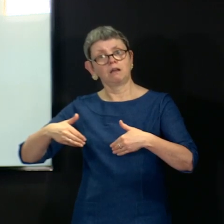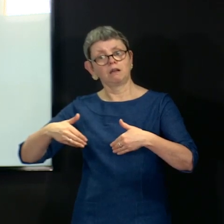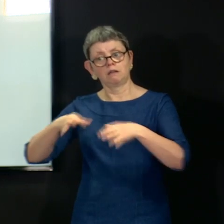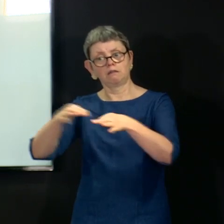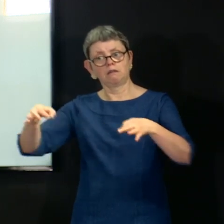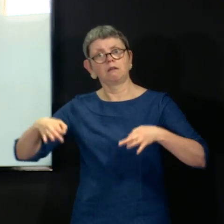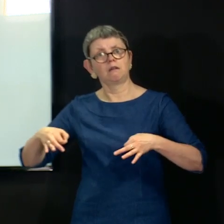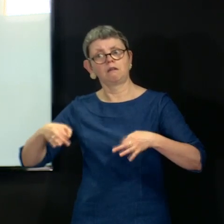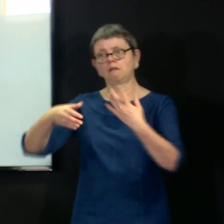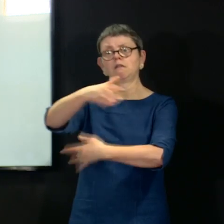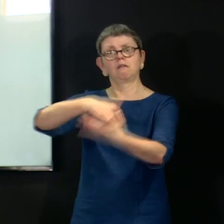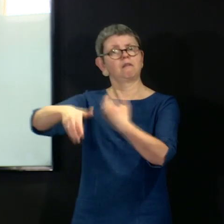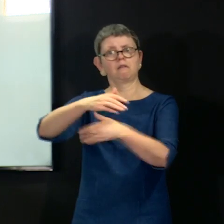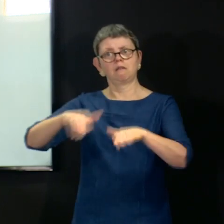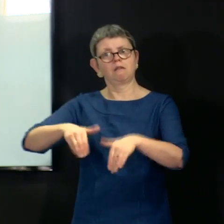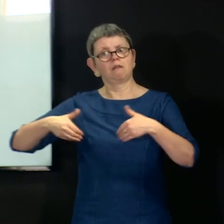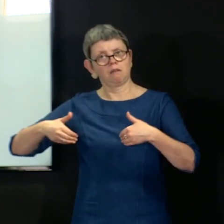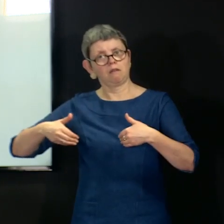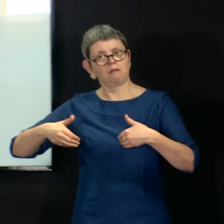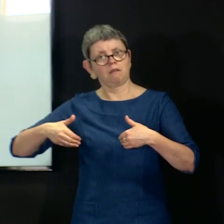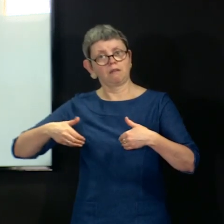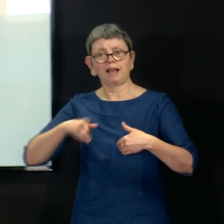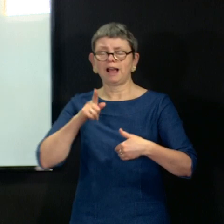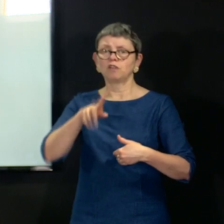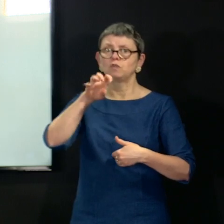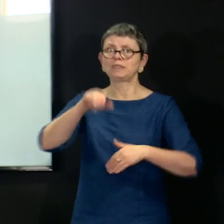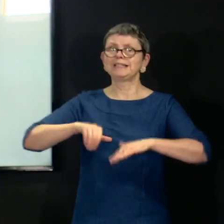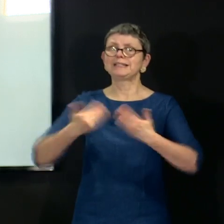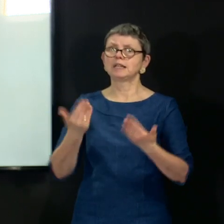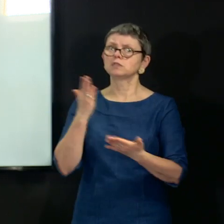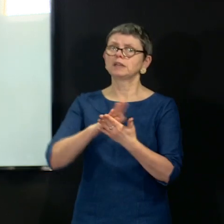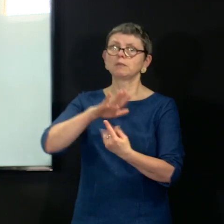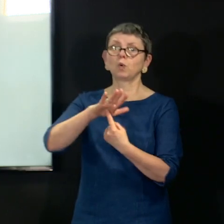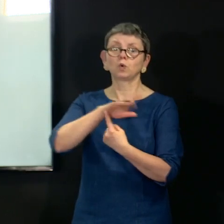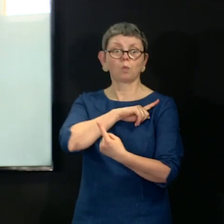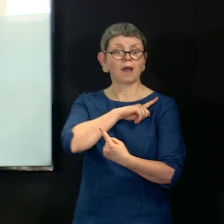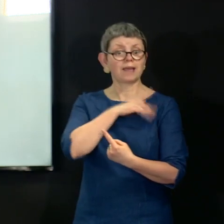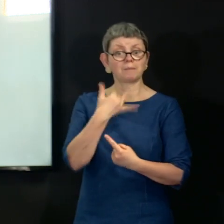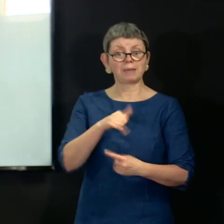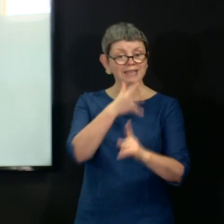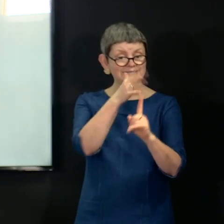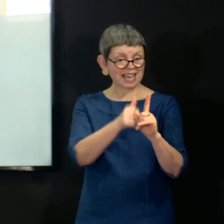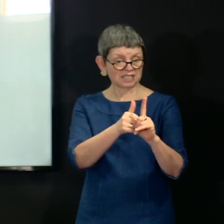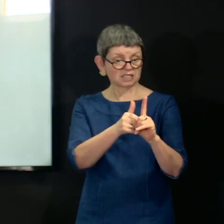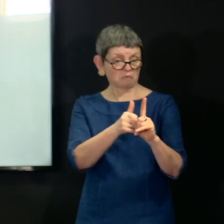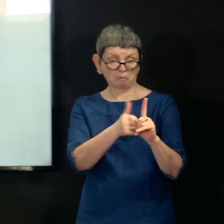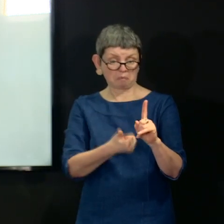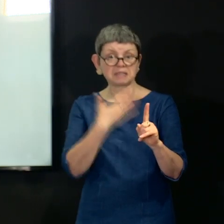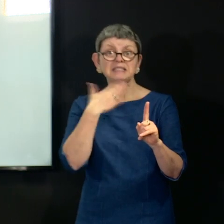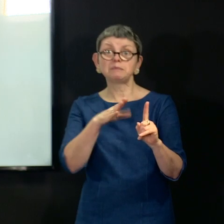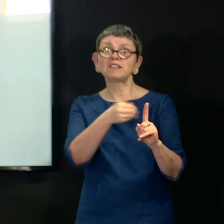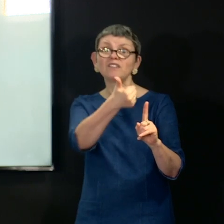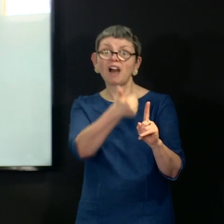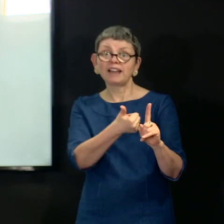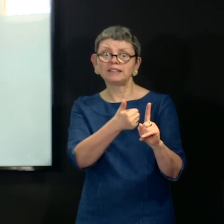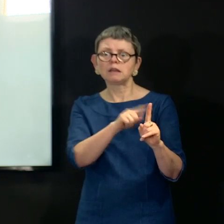that allows, if the test came back negative, even so, that allows a safe period to see if the